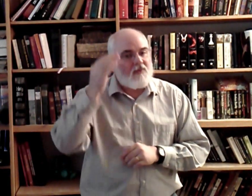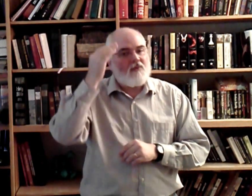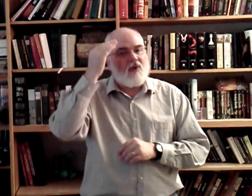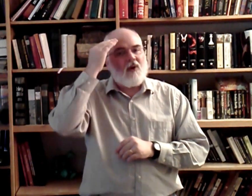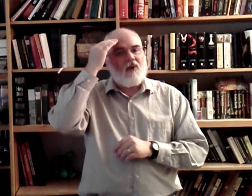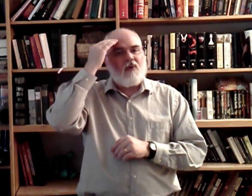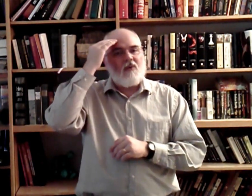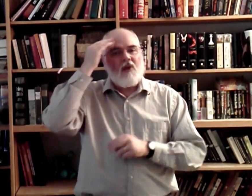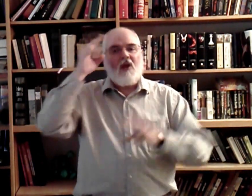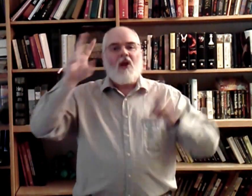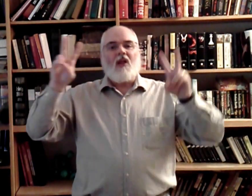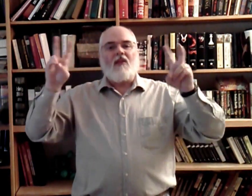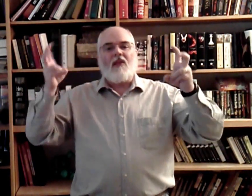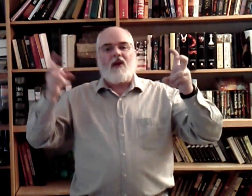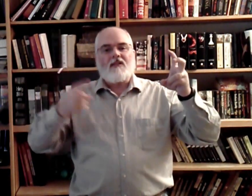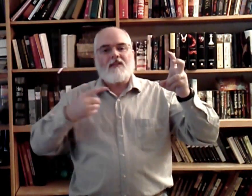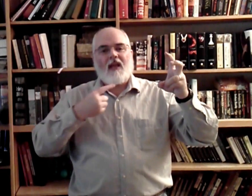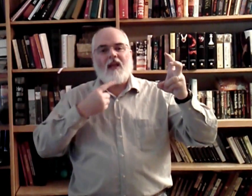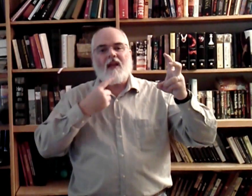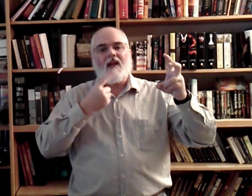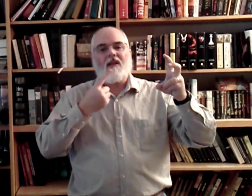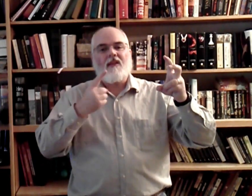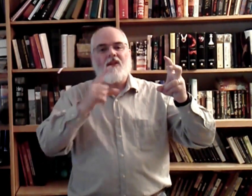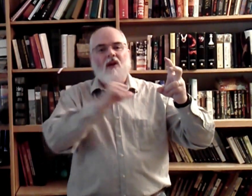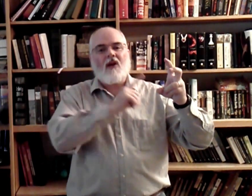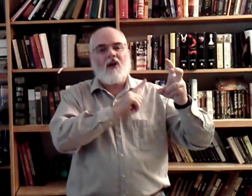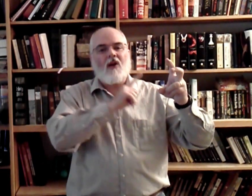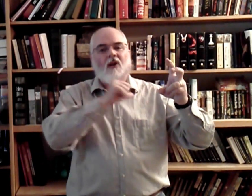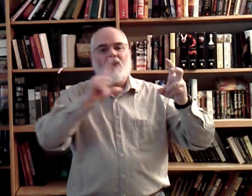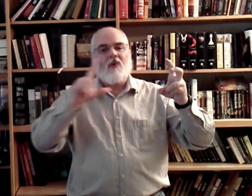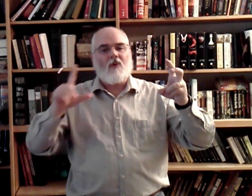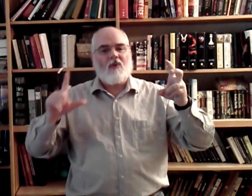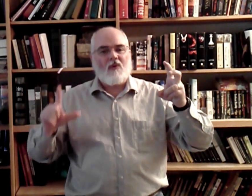know, thus saith the Lord.